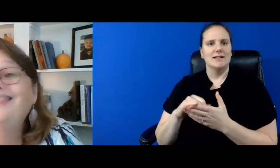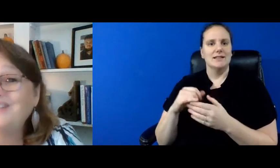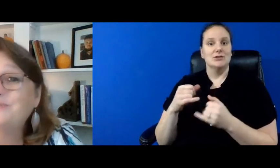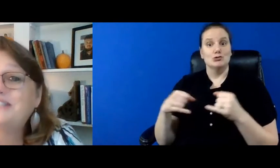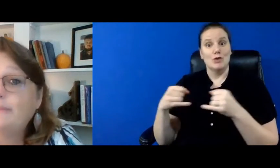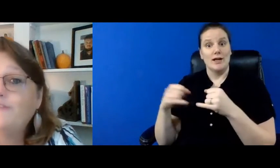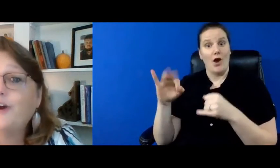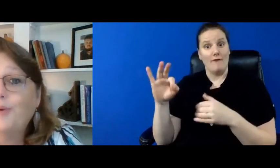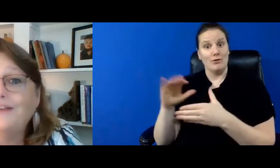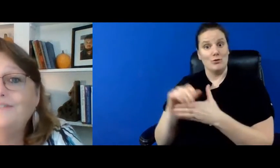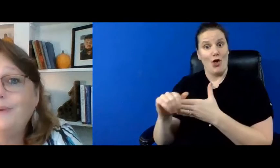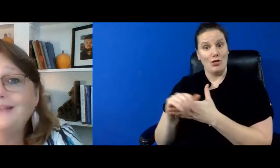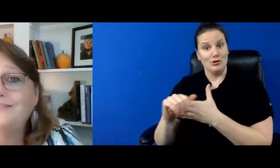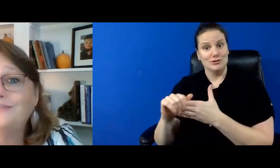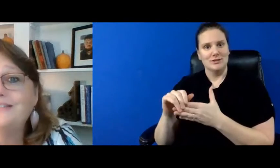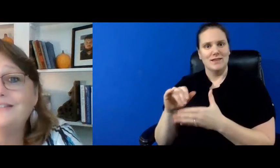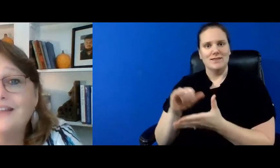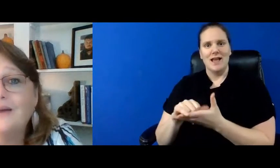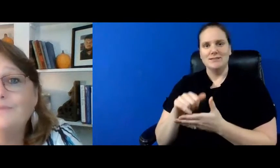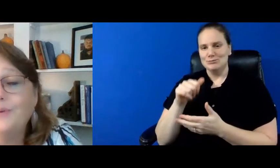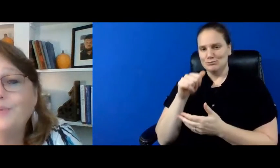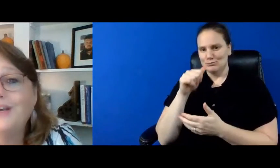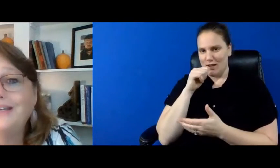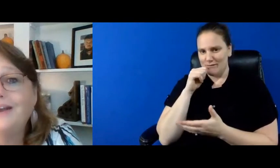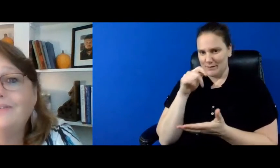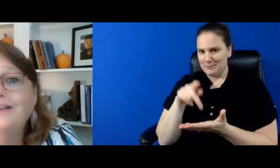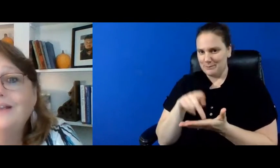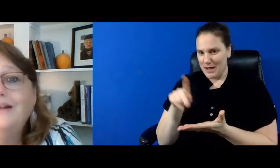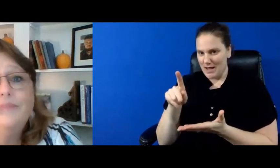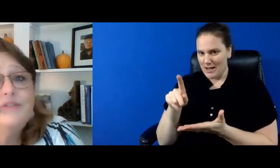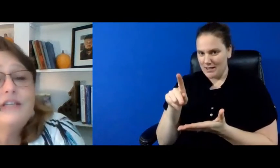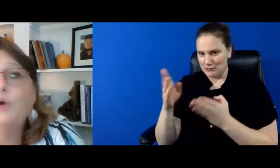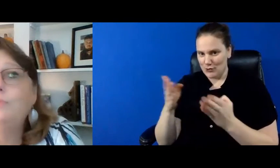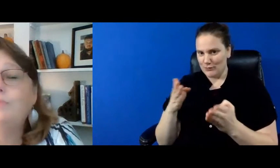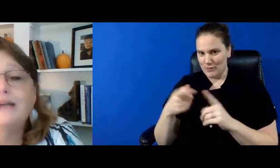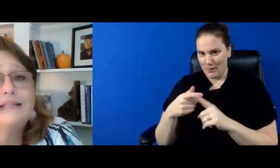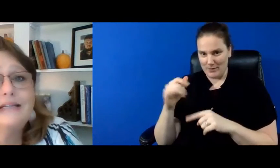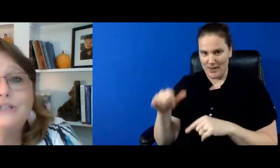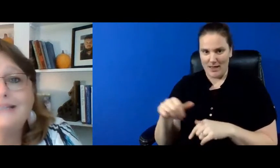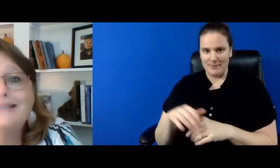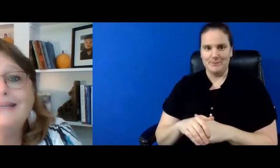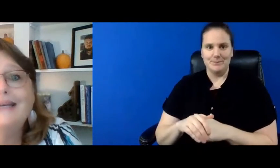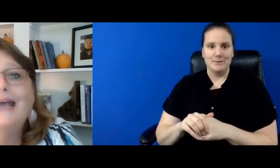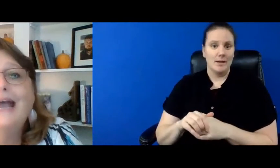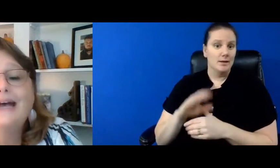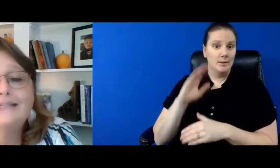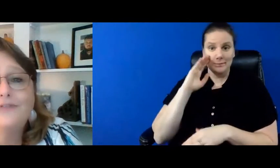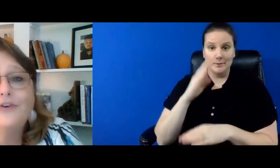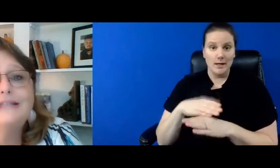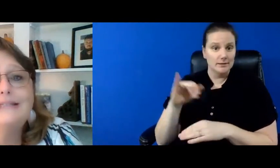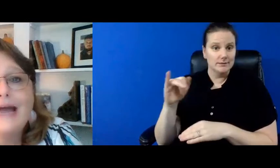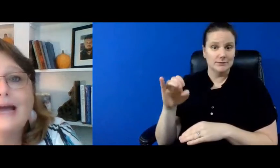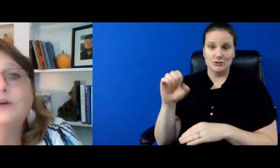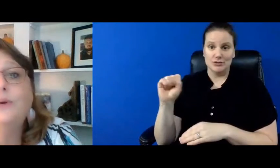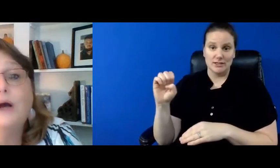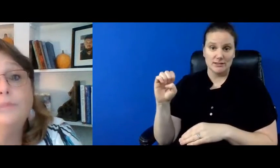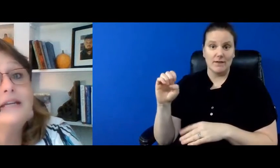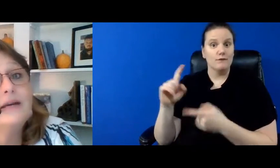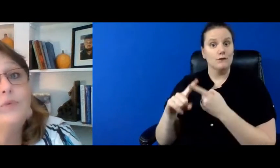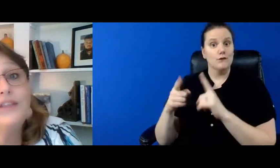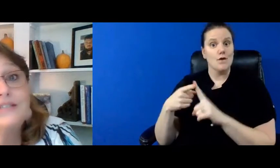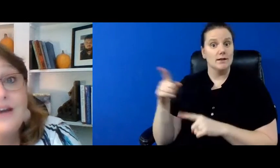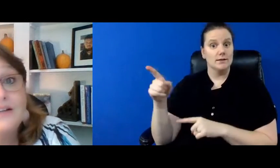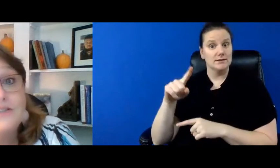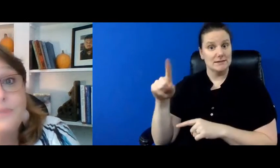that's where some of our private pay services come from right now so my son jesse has a friend zach who